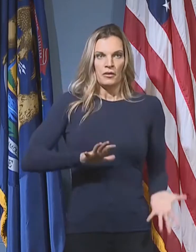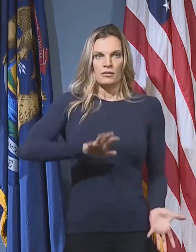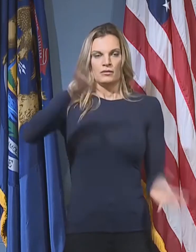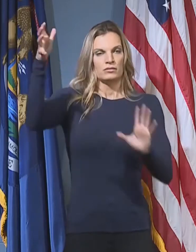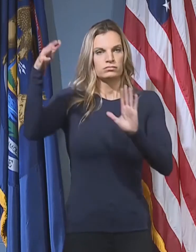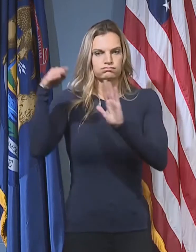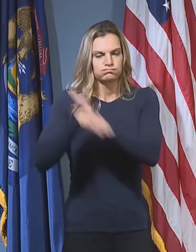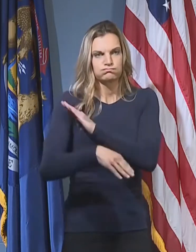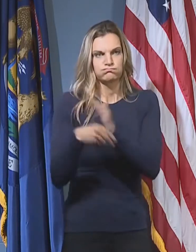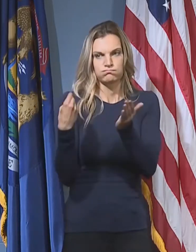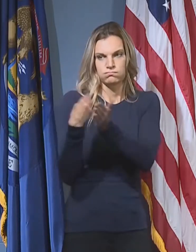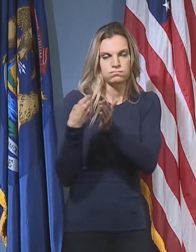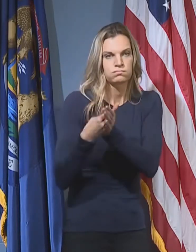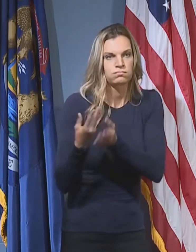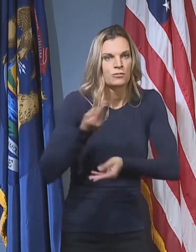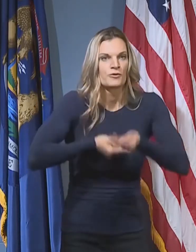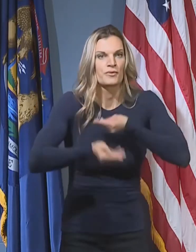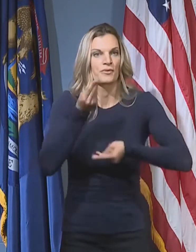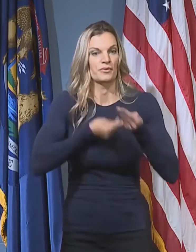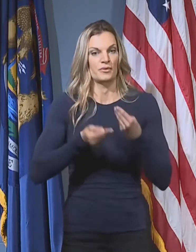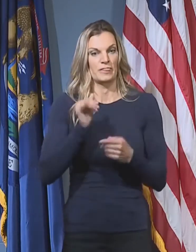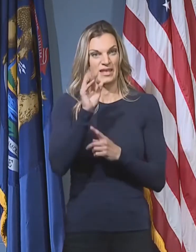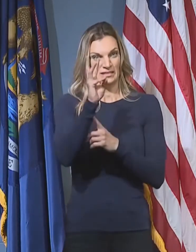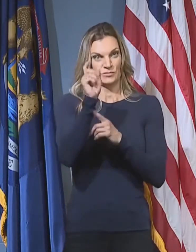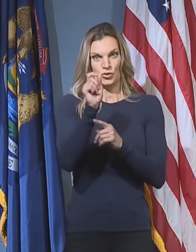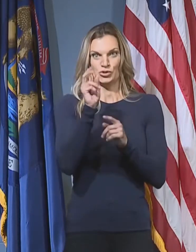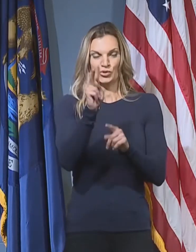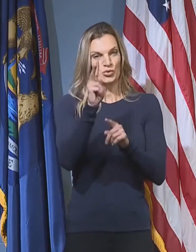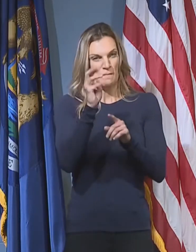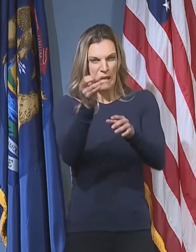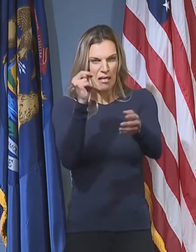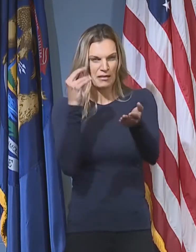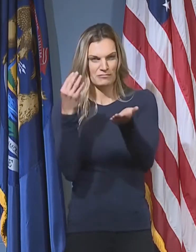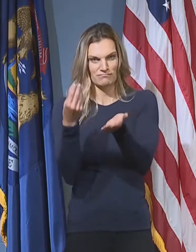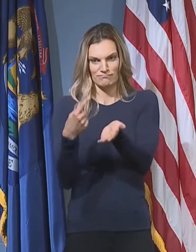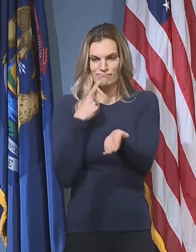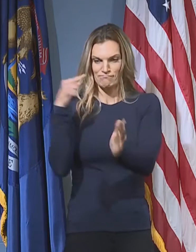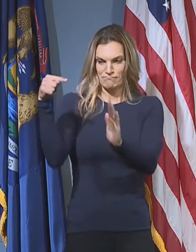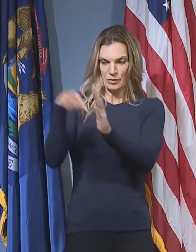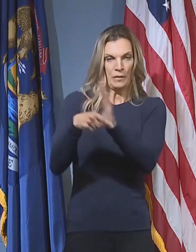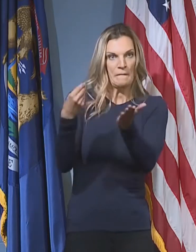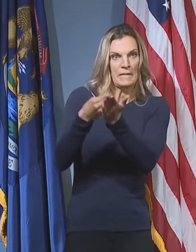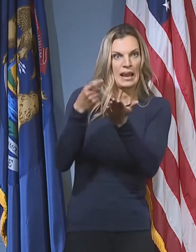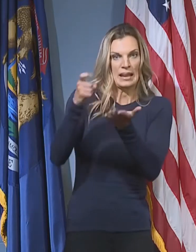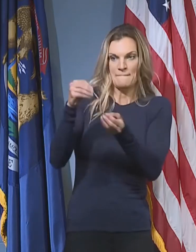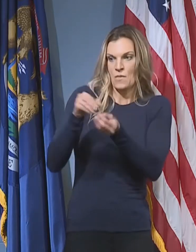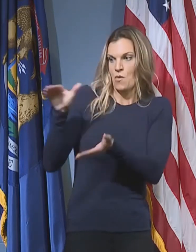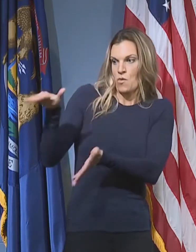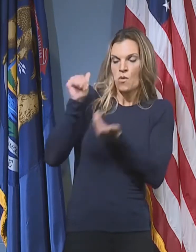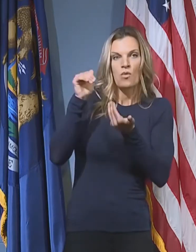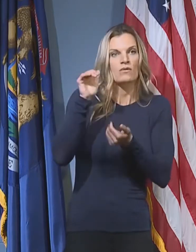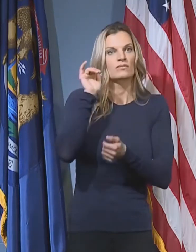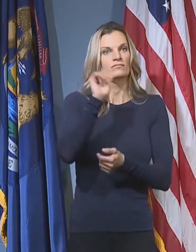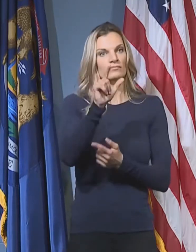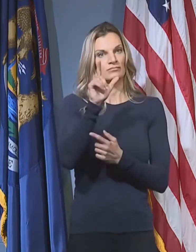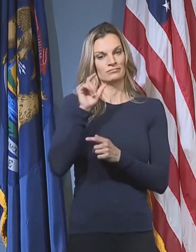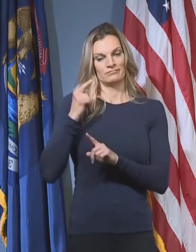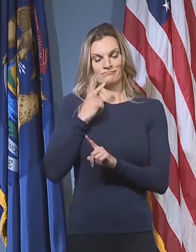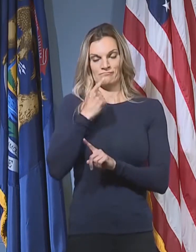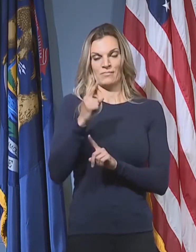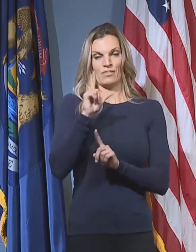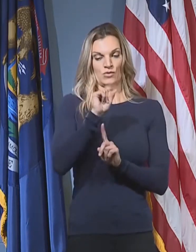We announced that we are facing a $6.2 billion loss in revenue over fiscal years 20 and 21